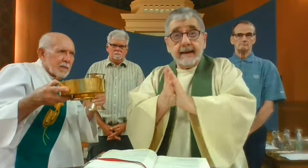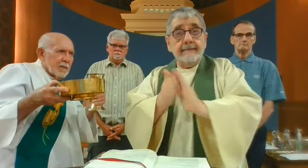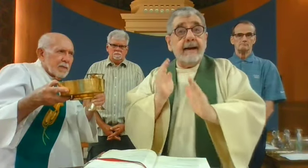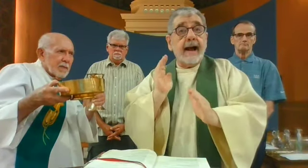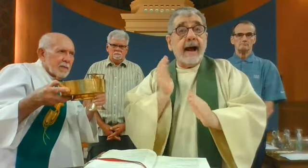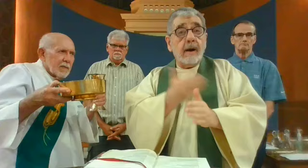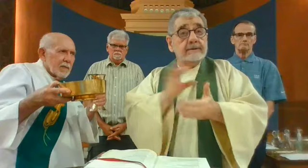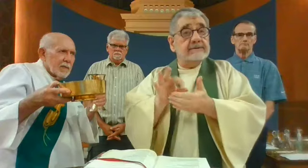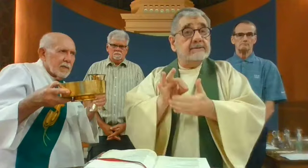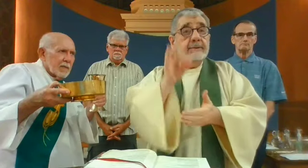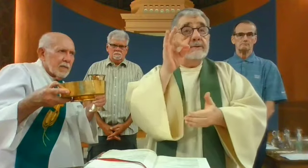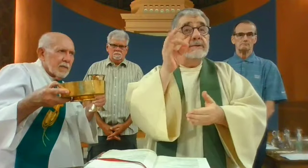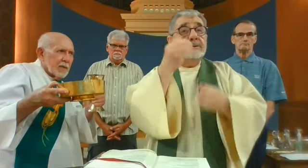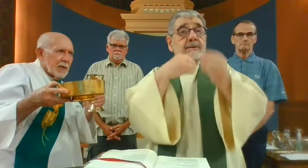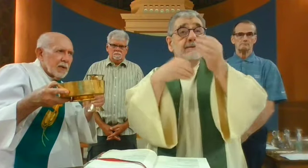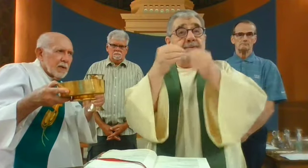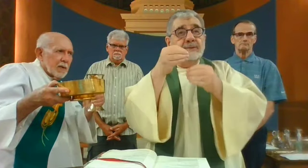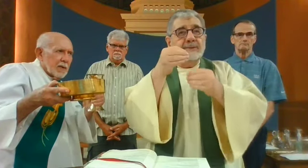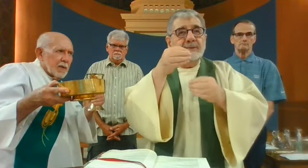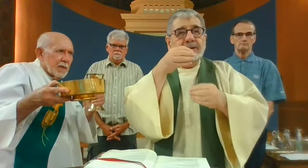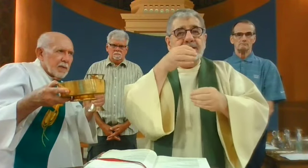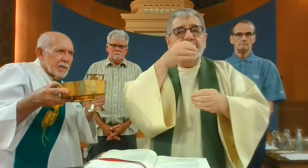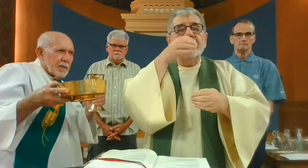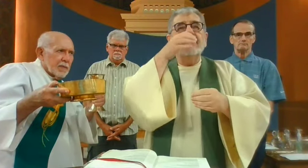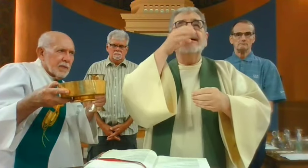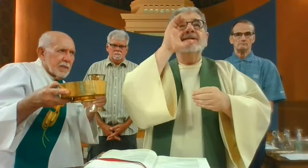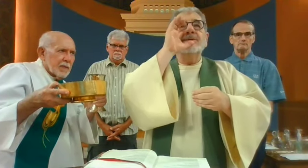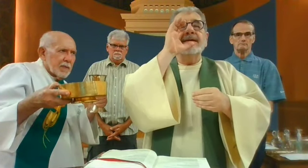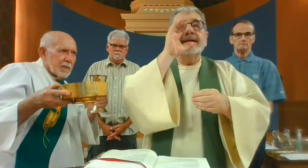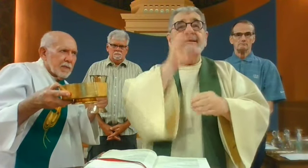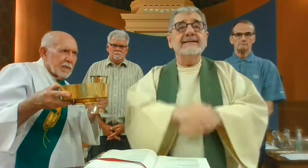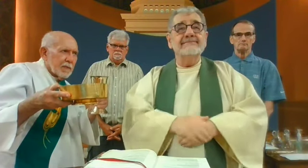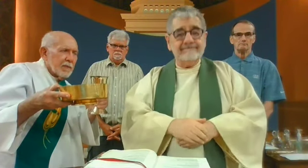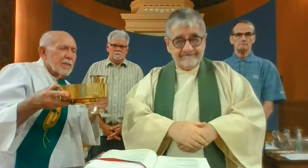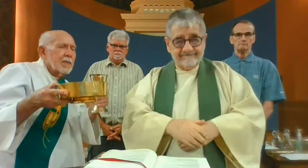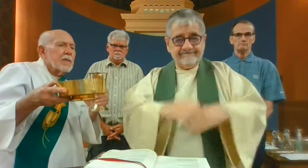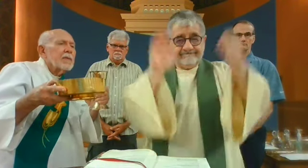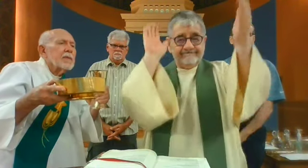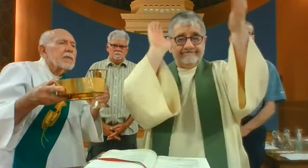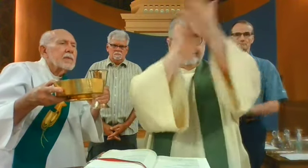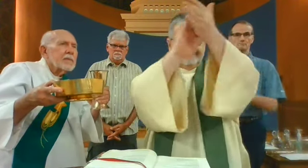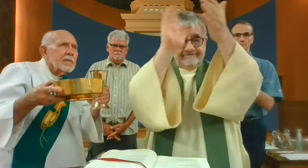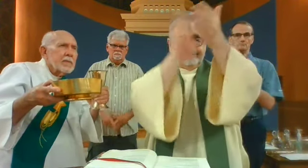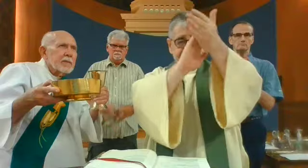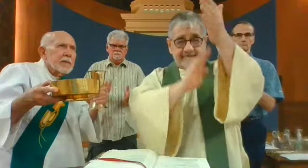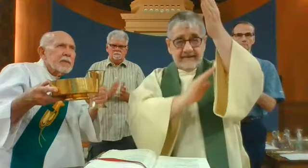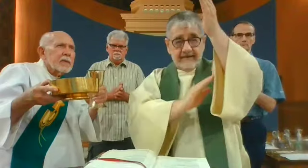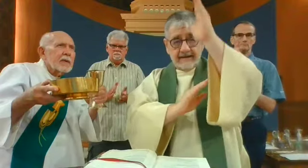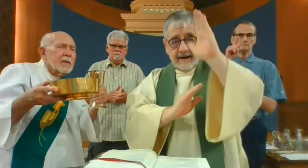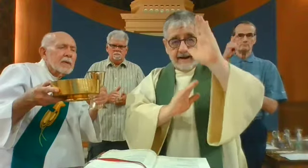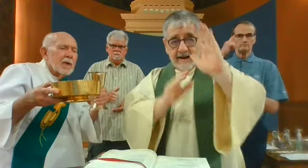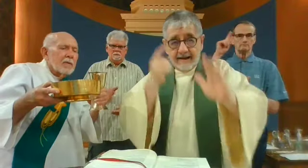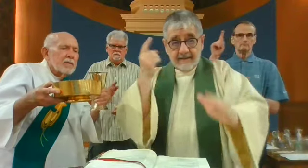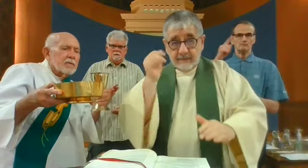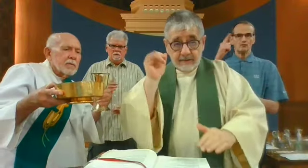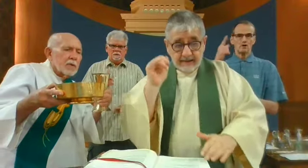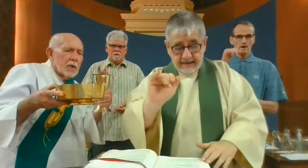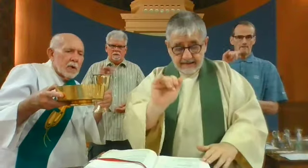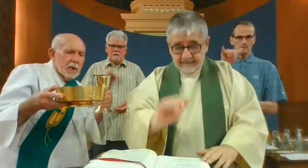may they become our spiritual food and drink. Blessed be God forever.